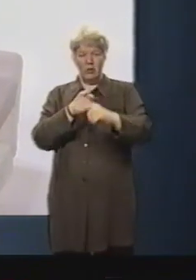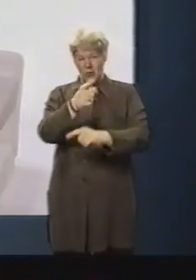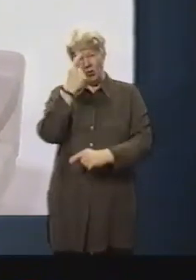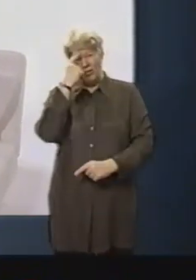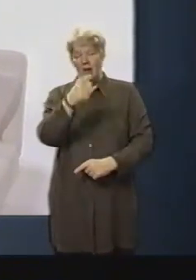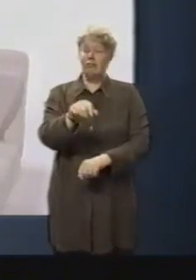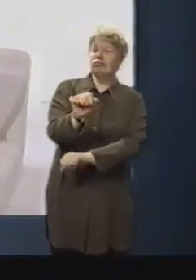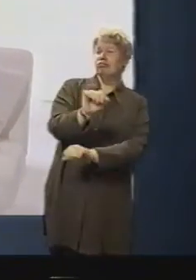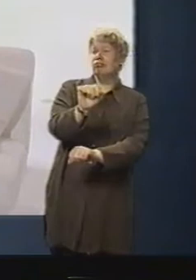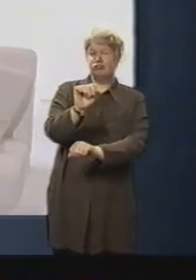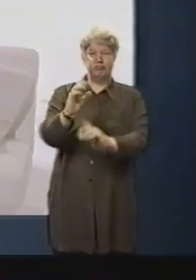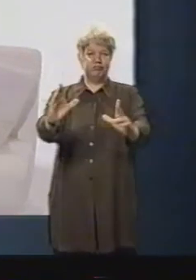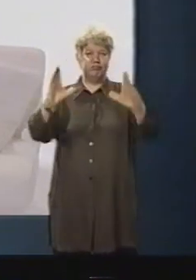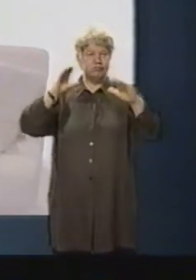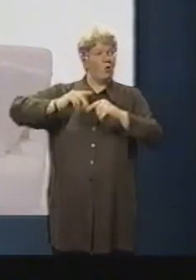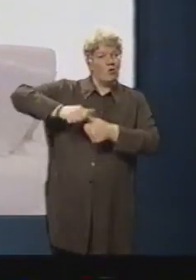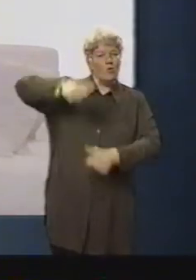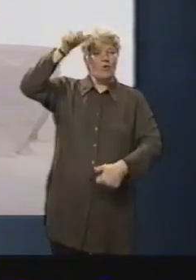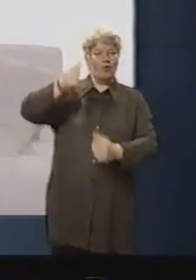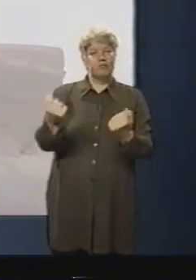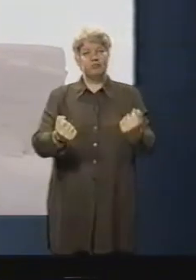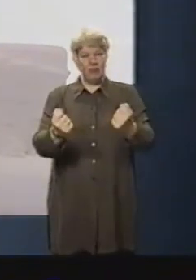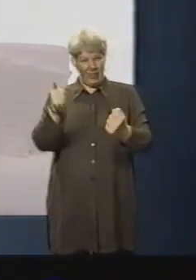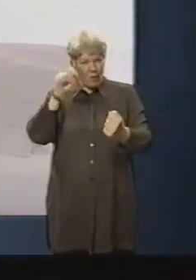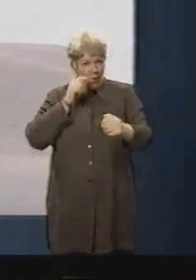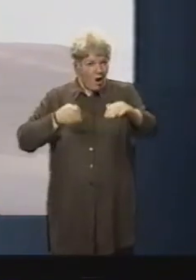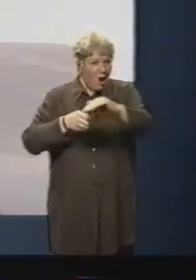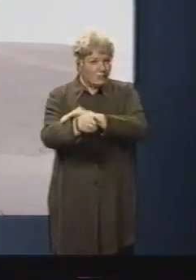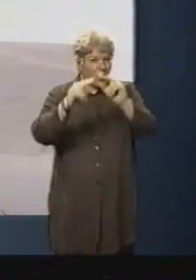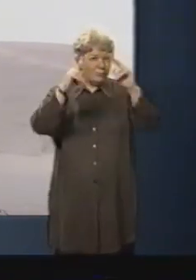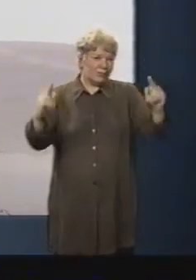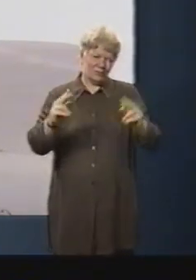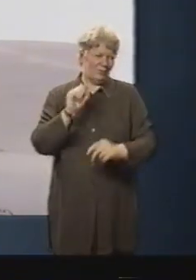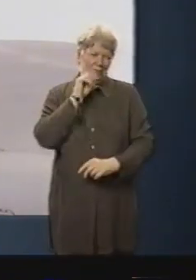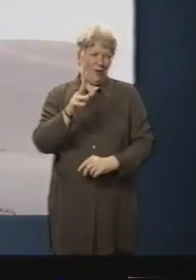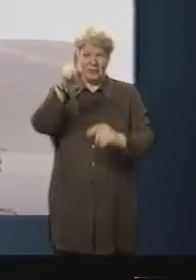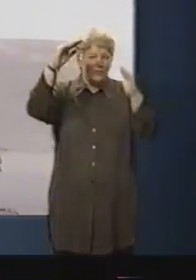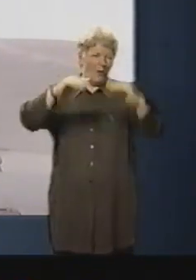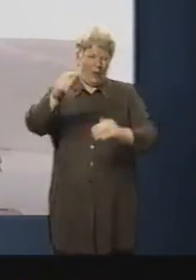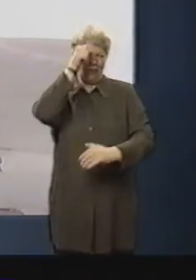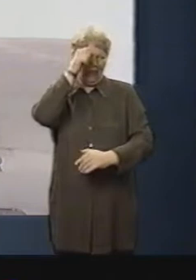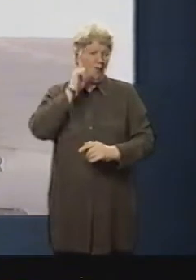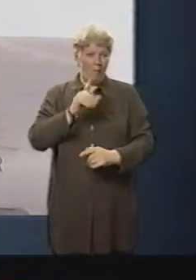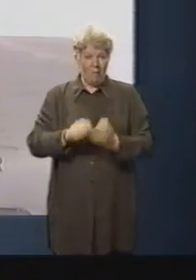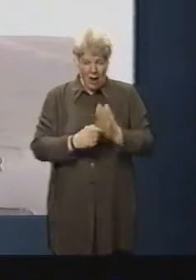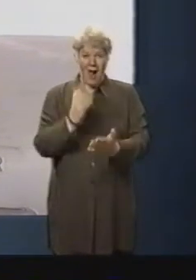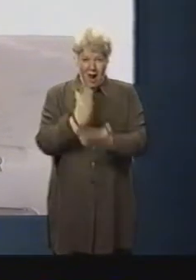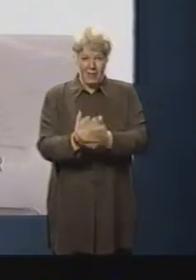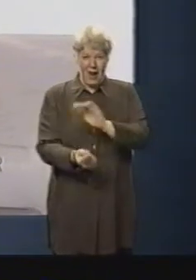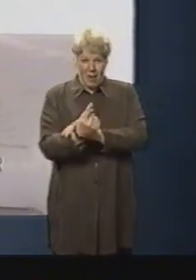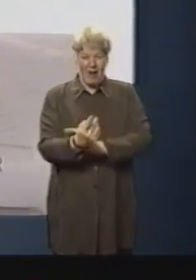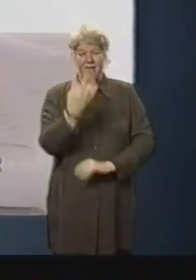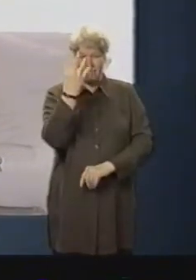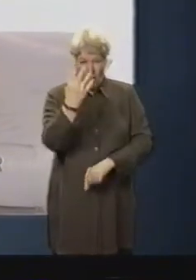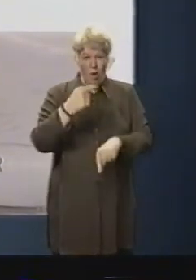someone driving a high vehicle would do would be to try to drive under a bridge that's too low. But it happens on average